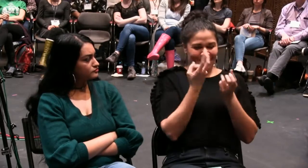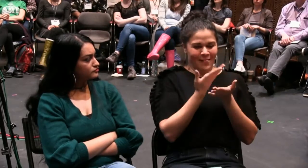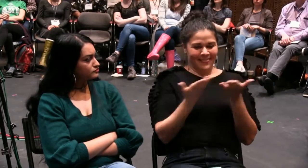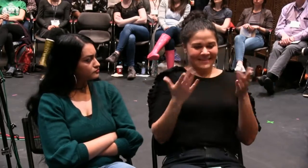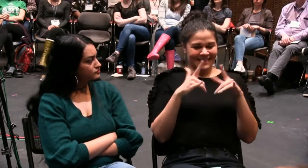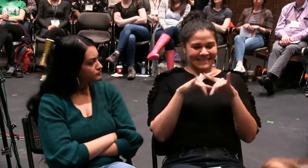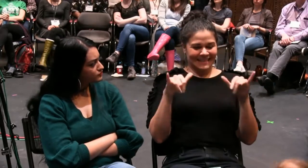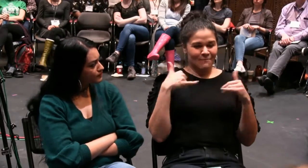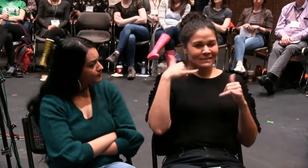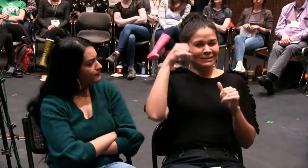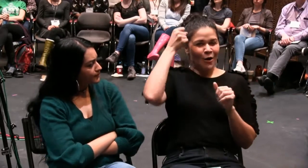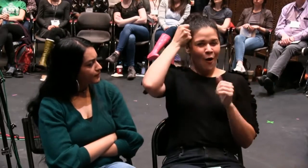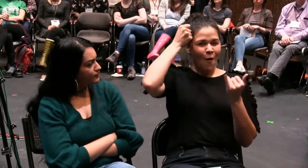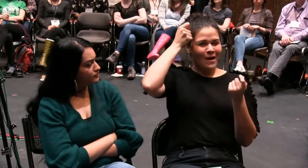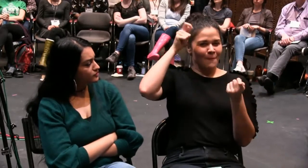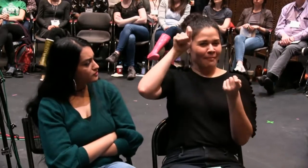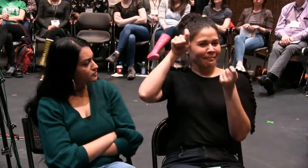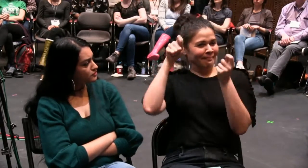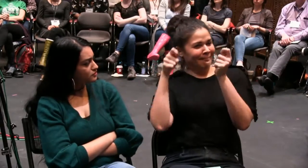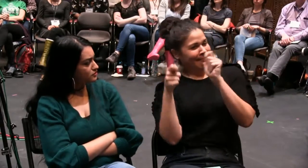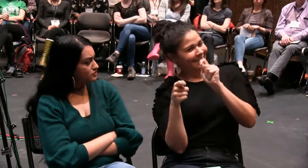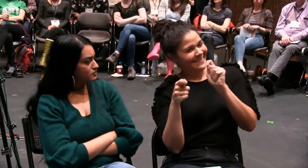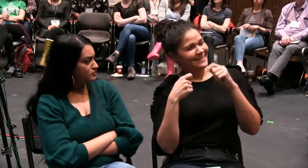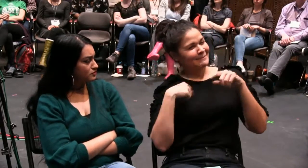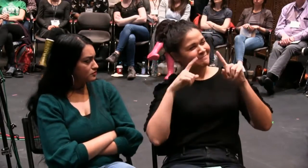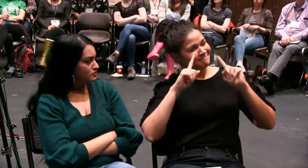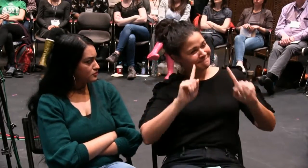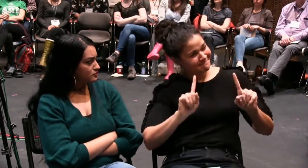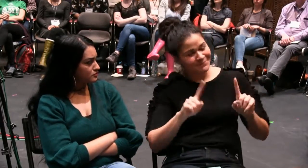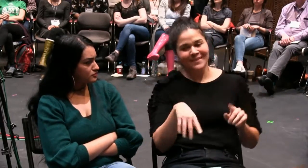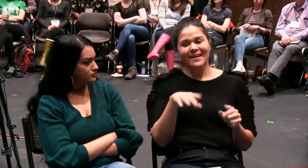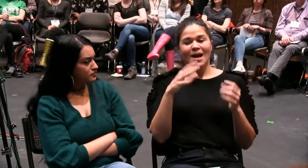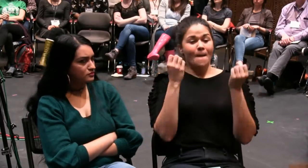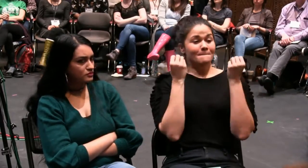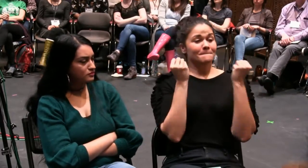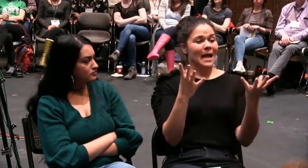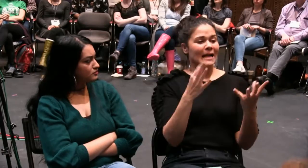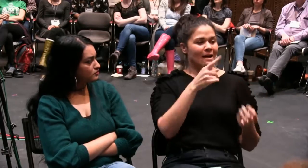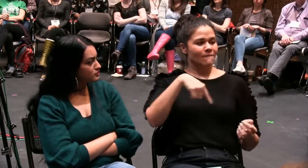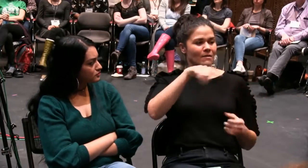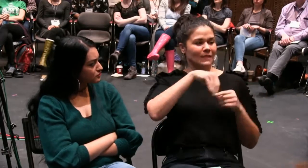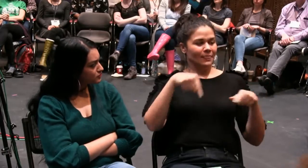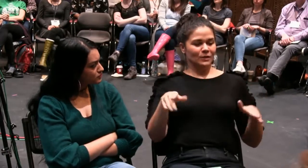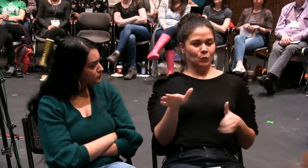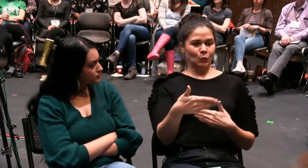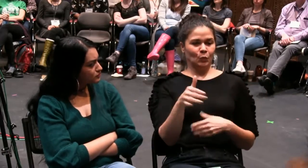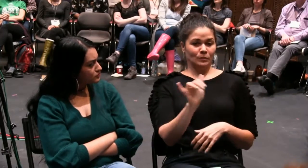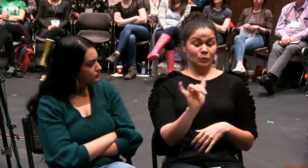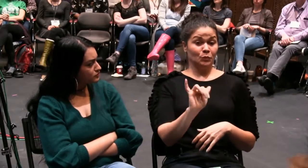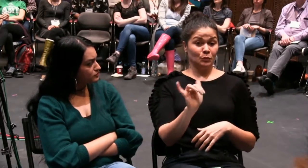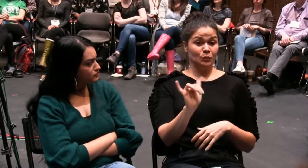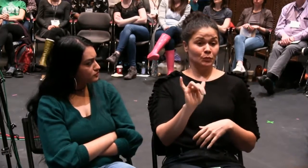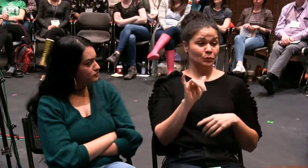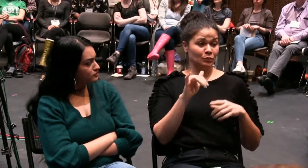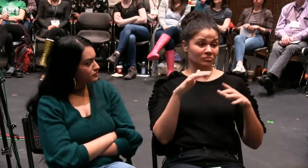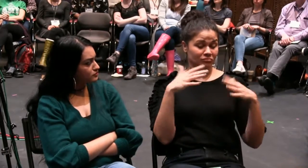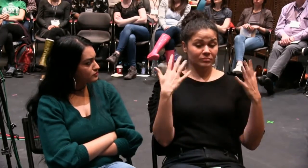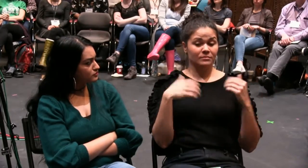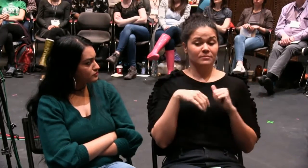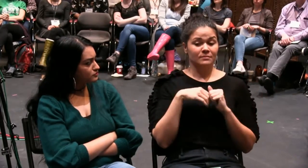That's outstanding. It's making all these other ideas bubble forth. And I've actually changed some of the comments that I wanted to talk about based